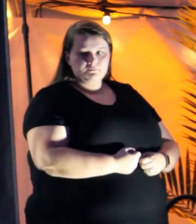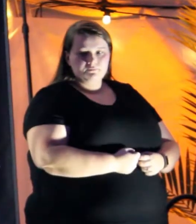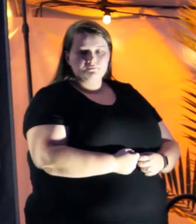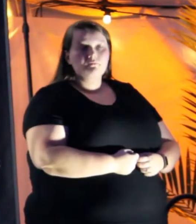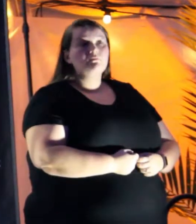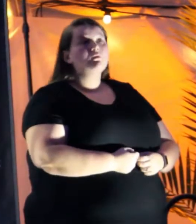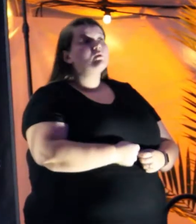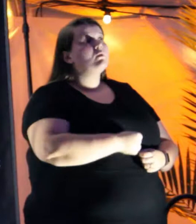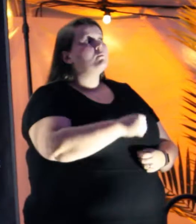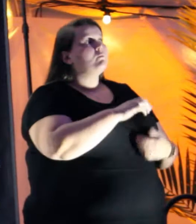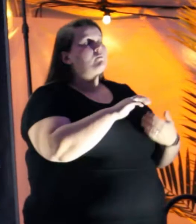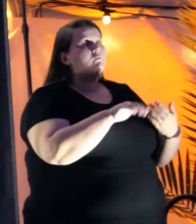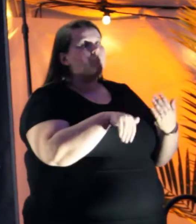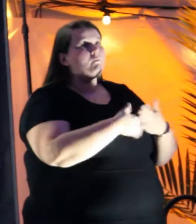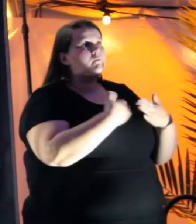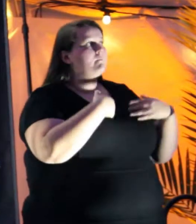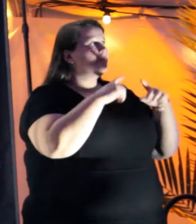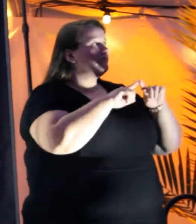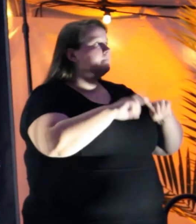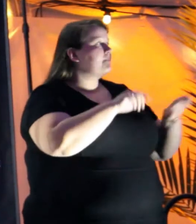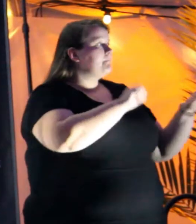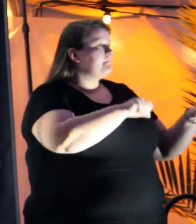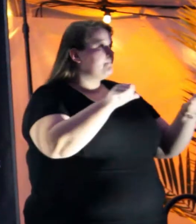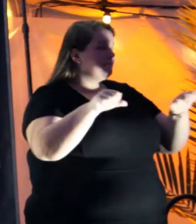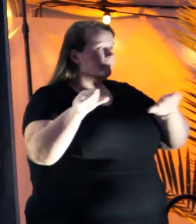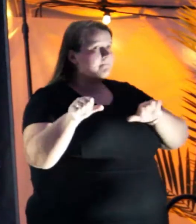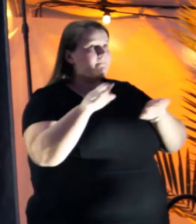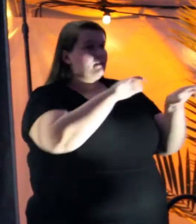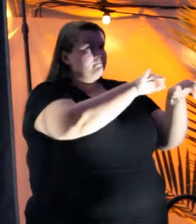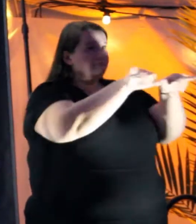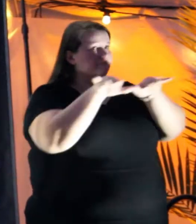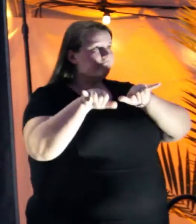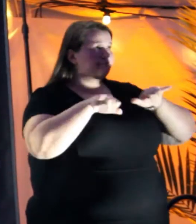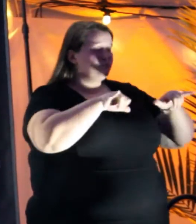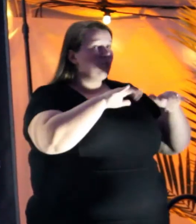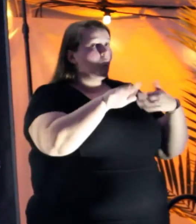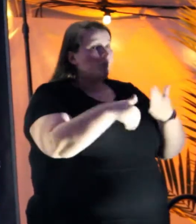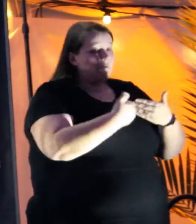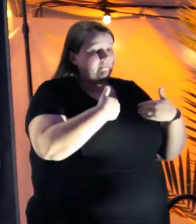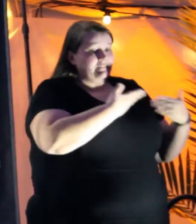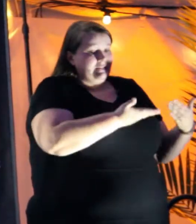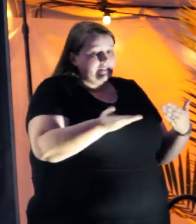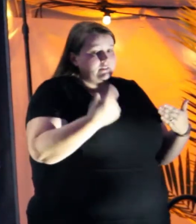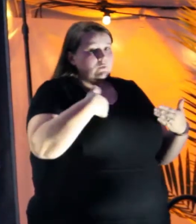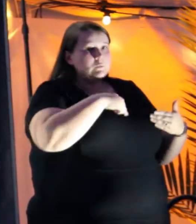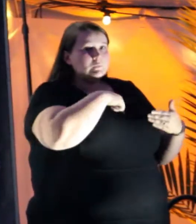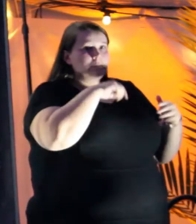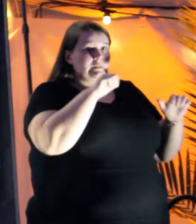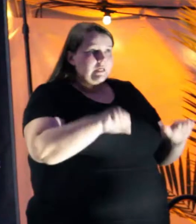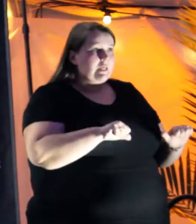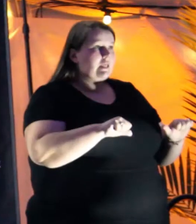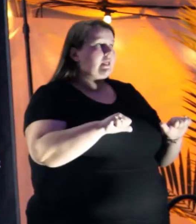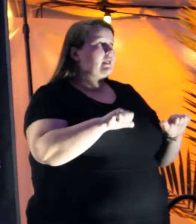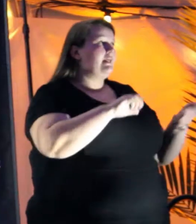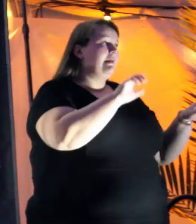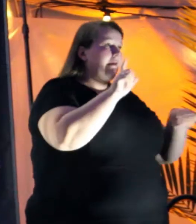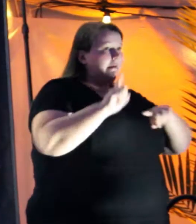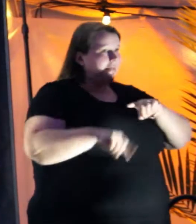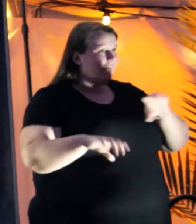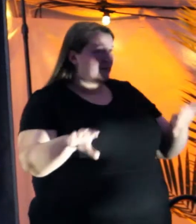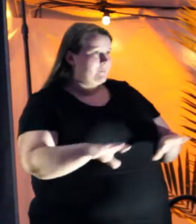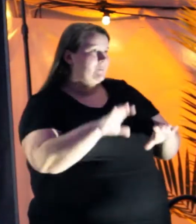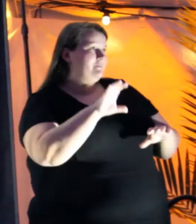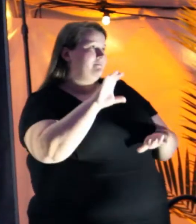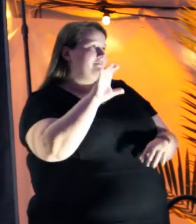We all have many abilities, things in common. We all have things that we can and can't do. That's what